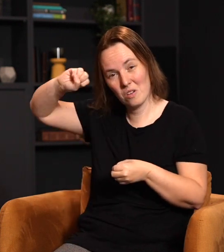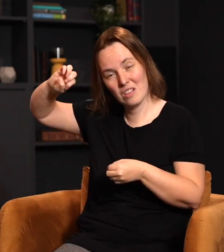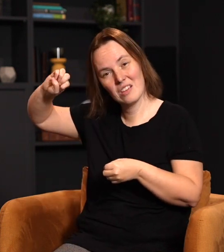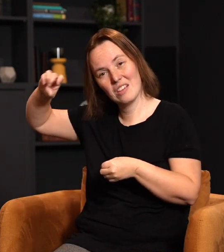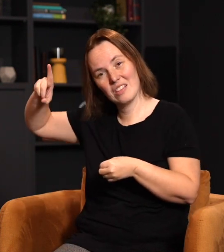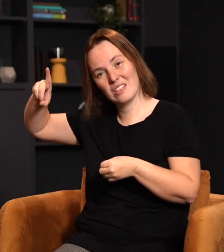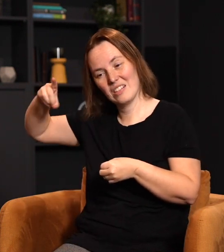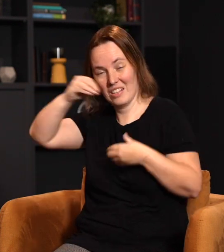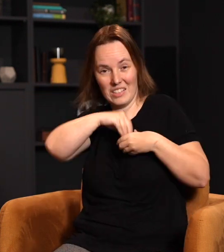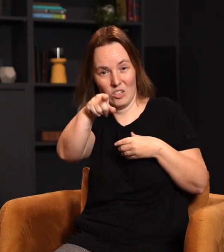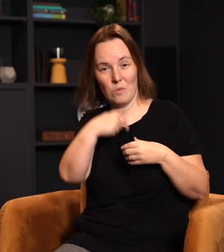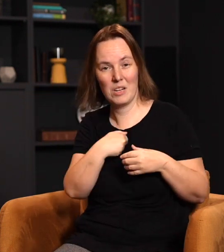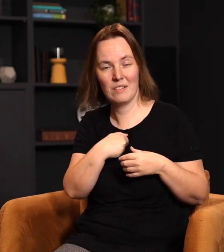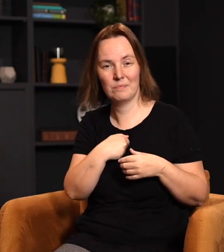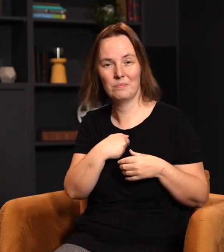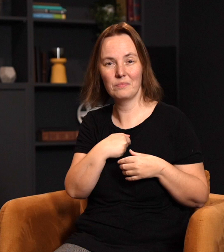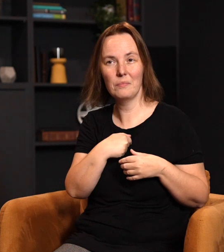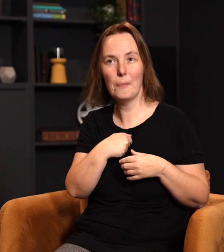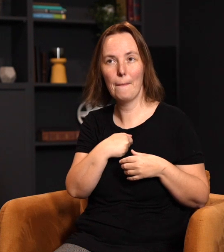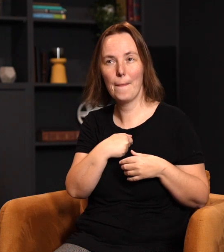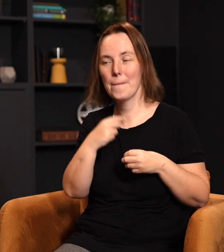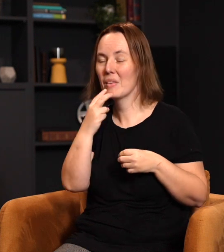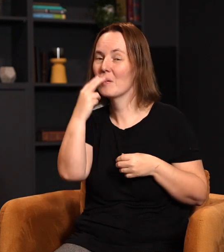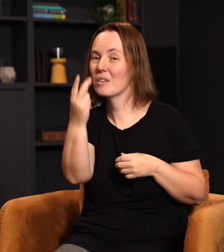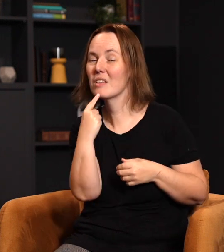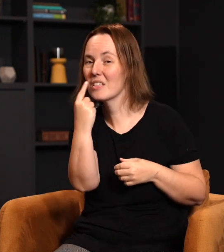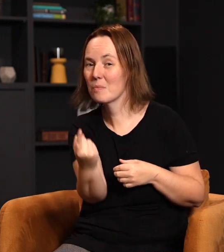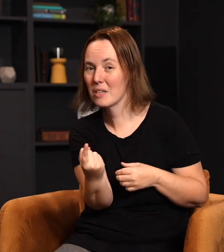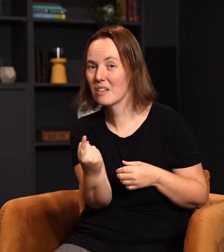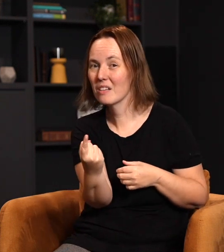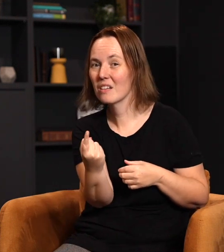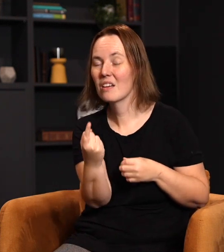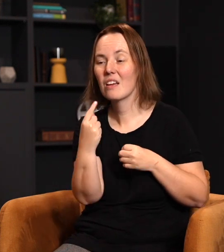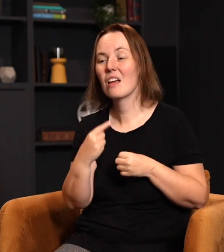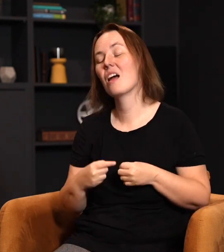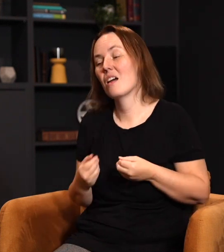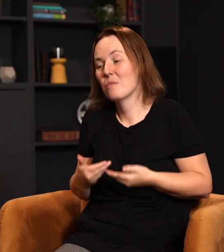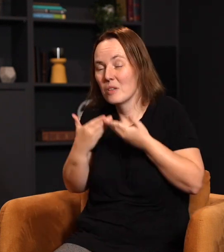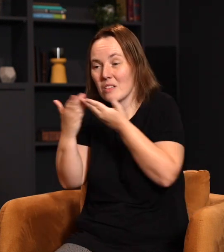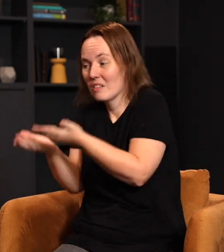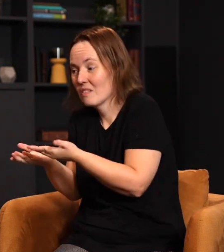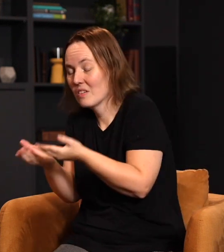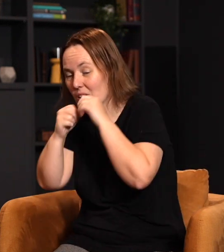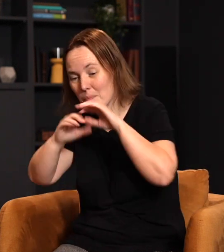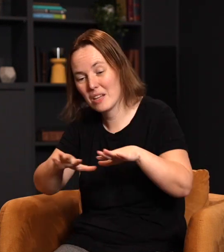spiritual seed that is in you and me that we verbally speak, that we bestow upon others.